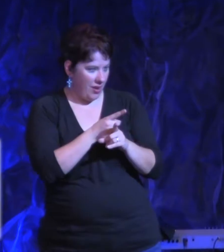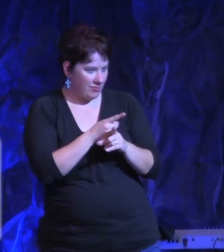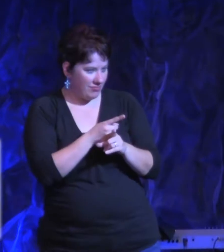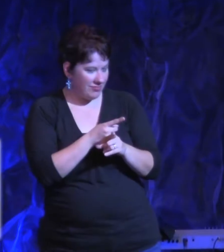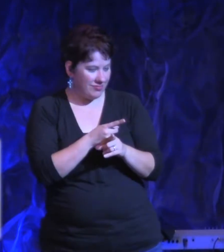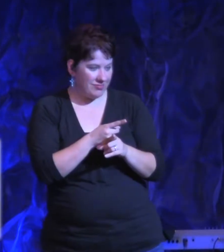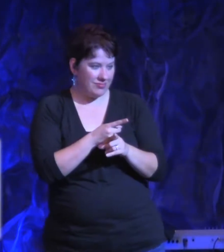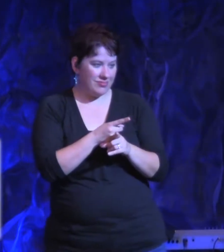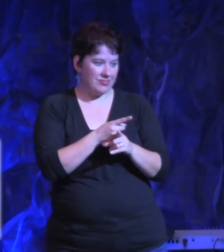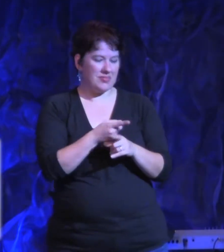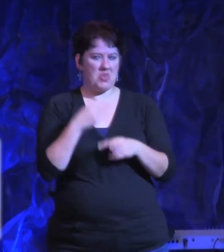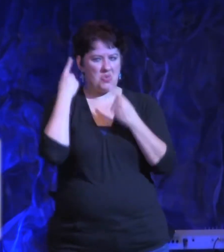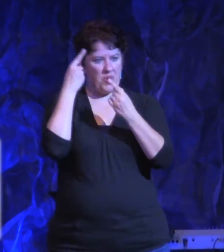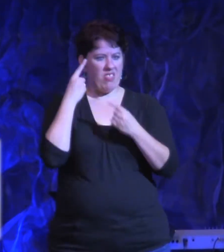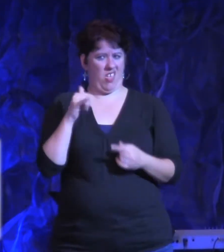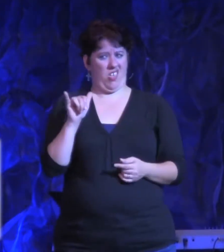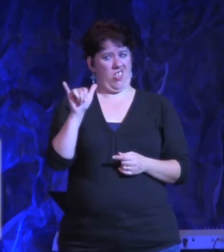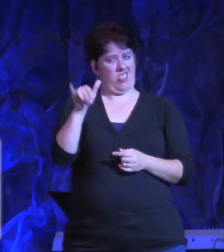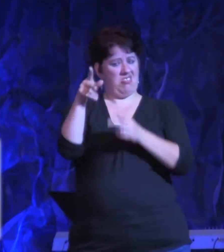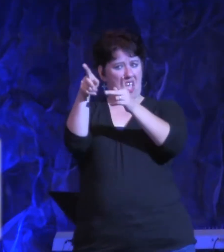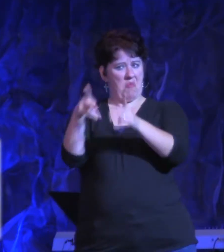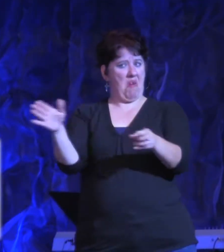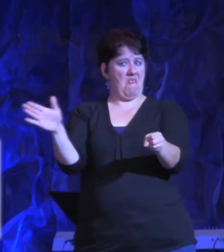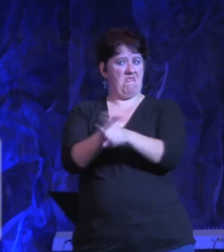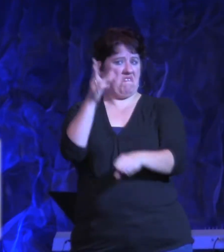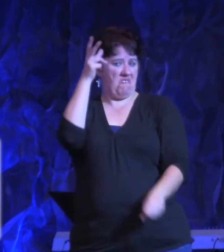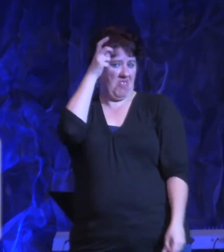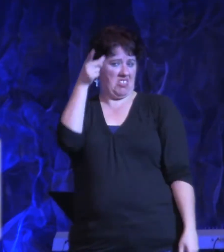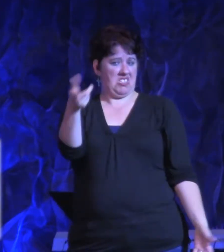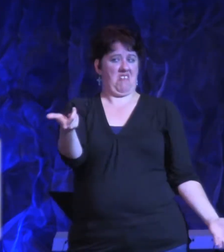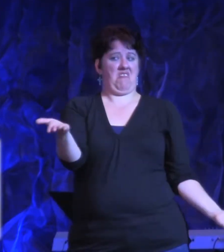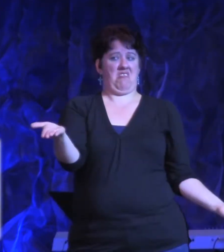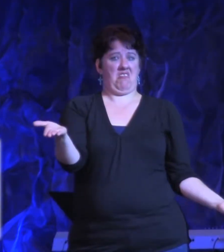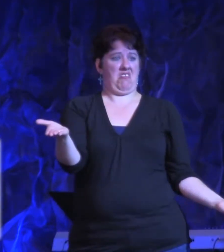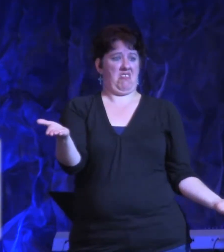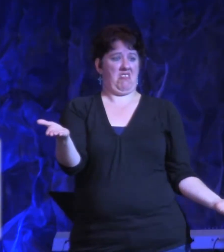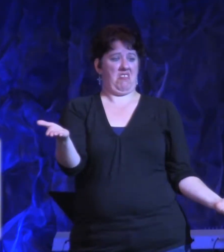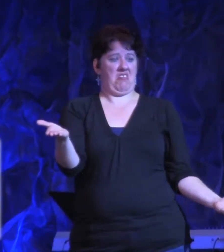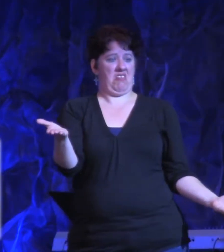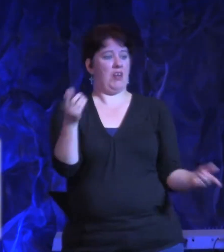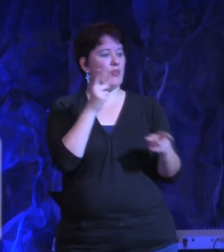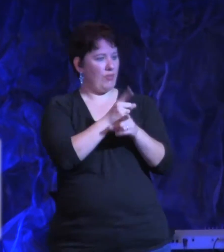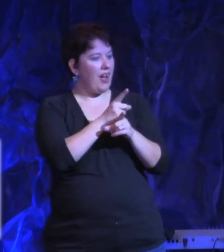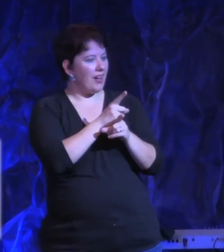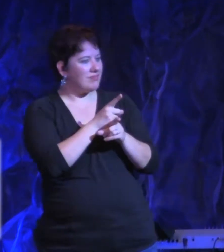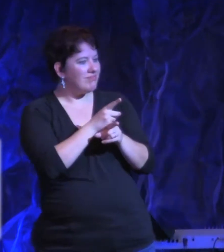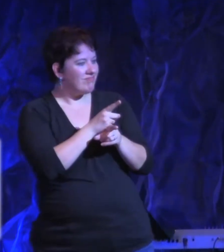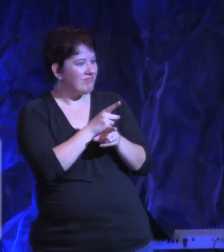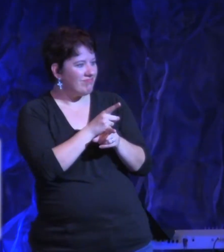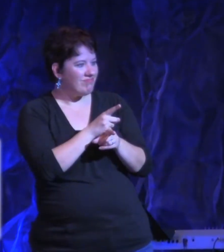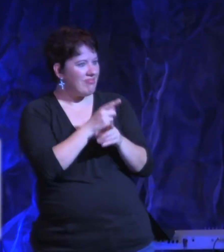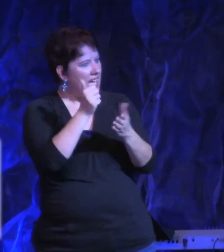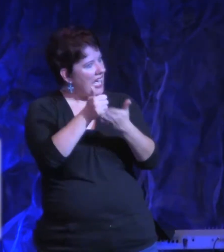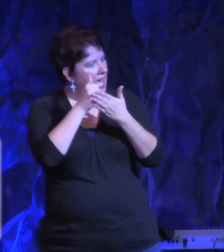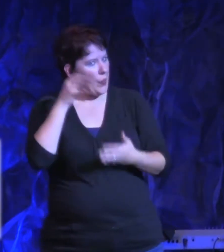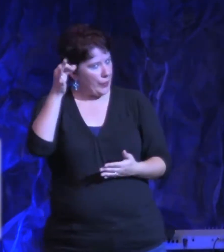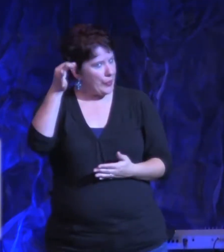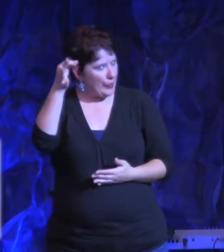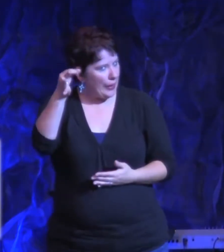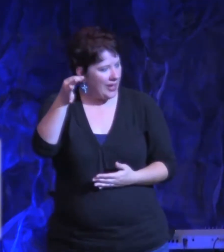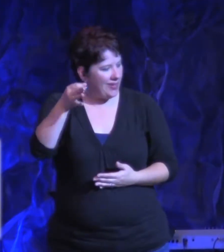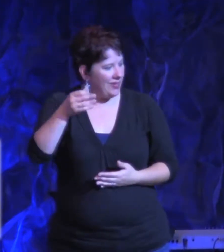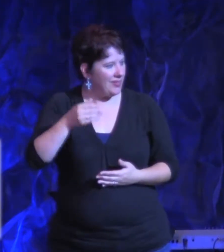man, that heathen, that, hey, he's full of the devil. Come on, y'all help me preach this morning. Is that right?